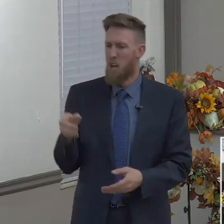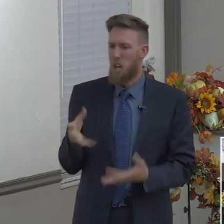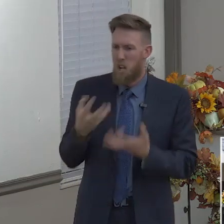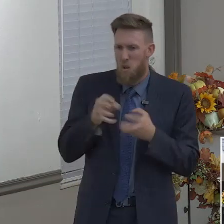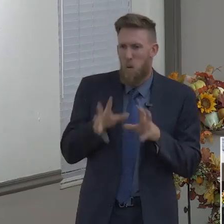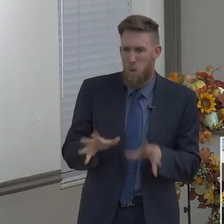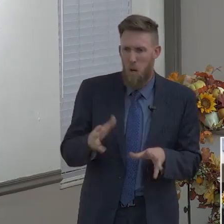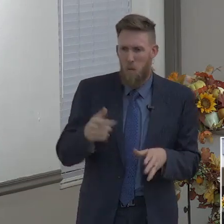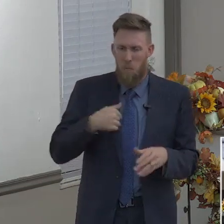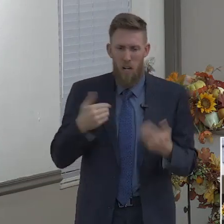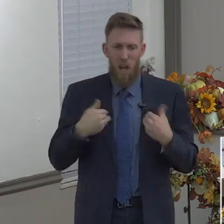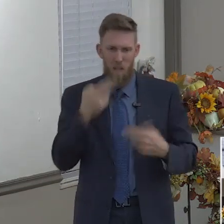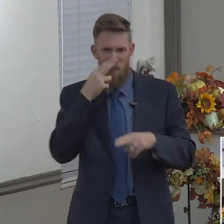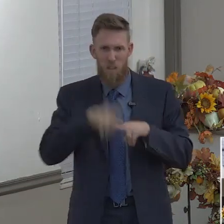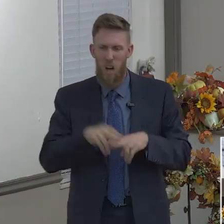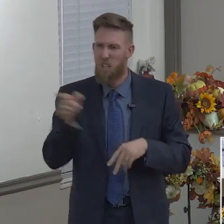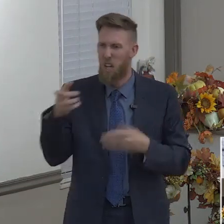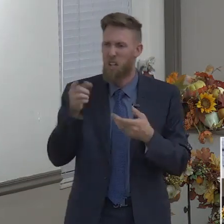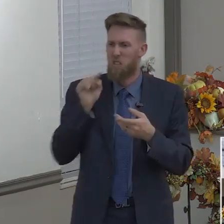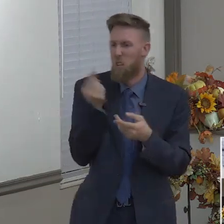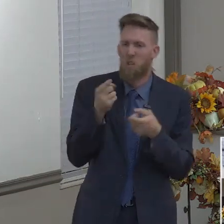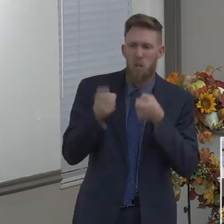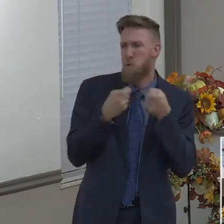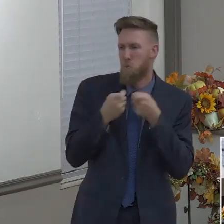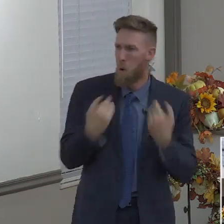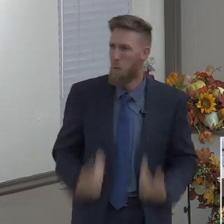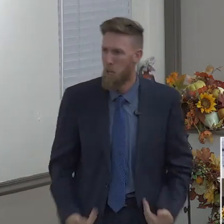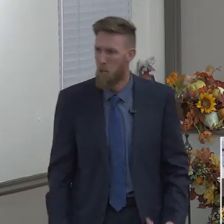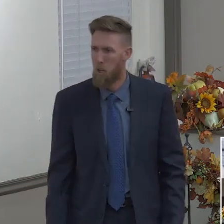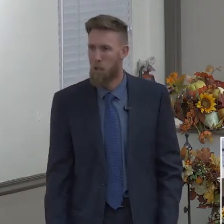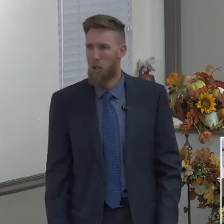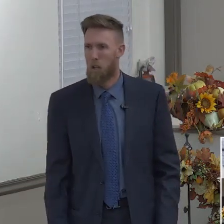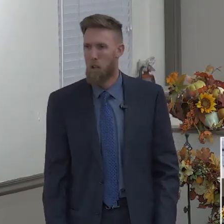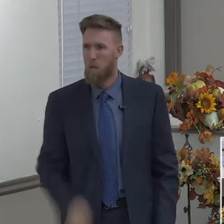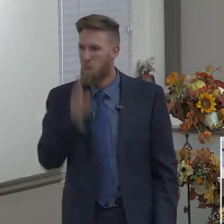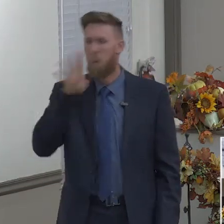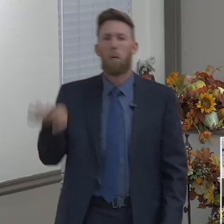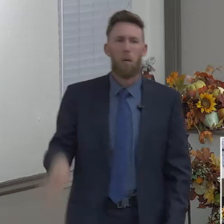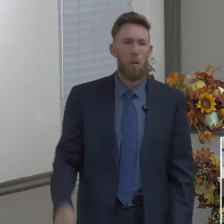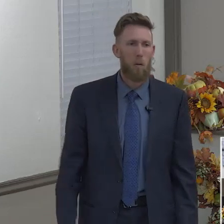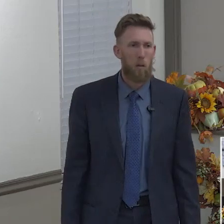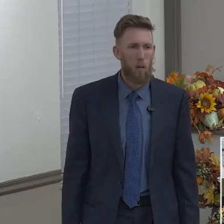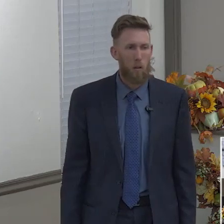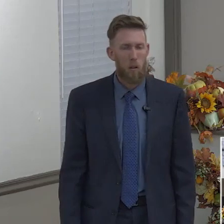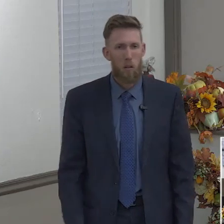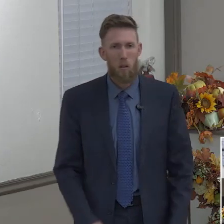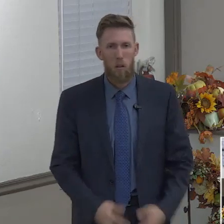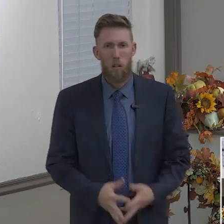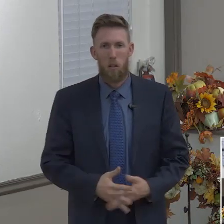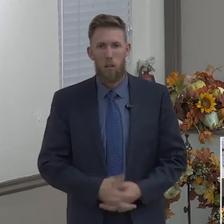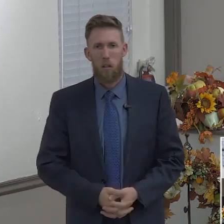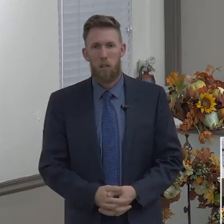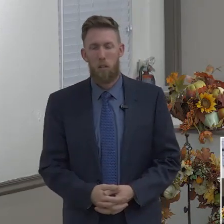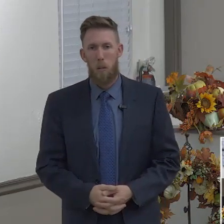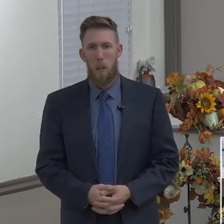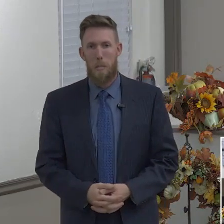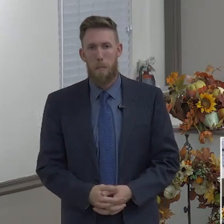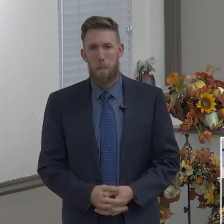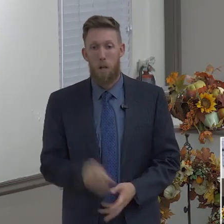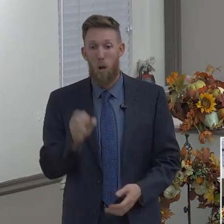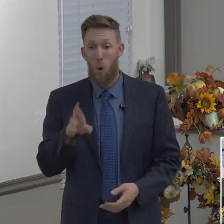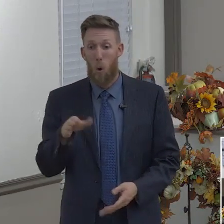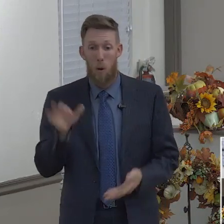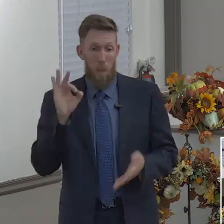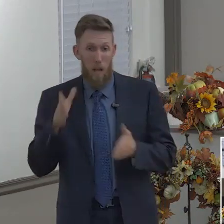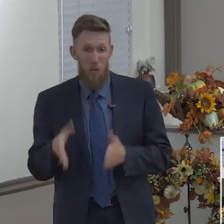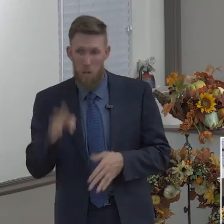And they often will dismiss the counsel of their parents, of the pastor, of the youth pastor. And they'll